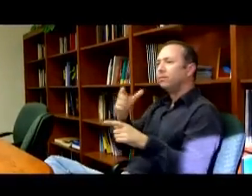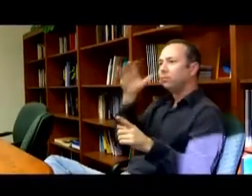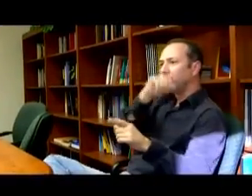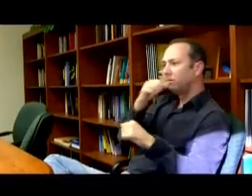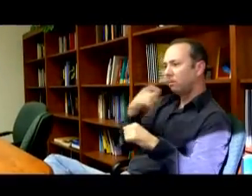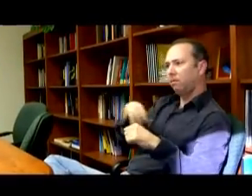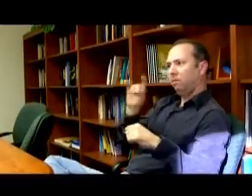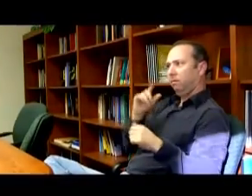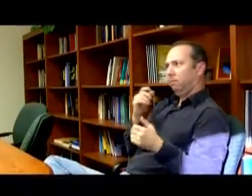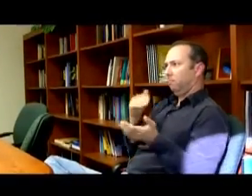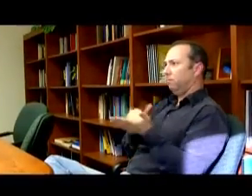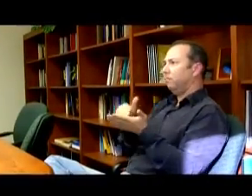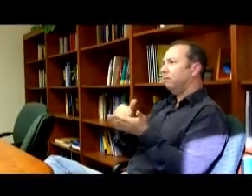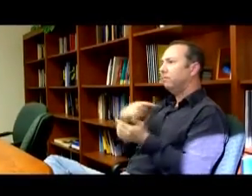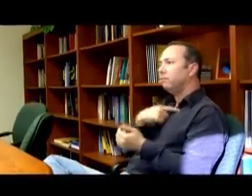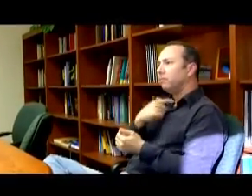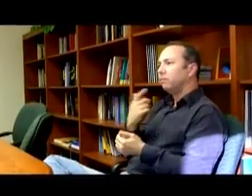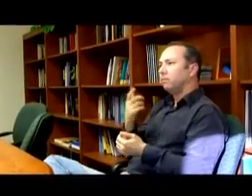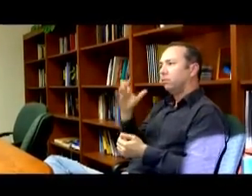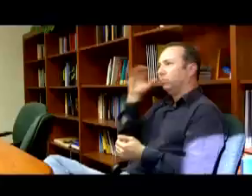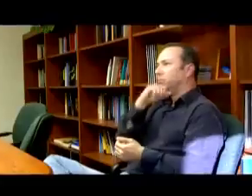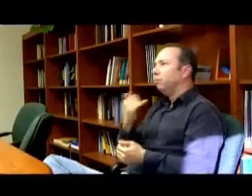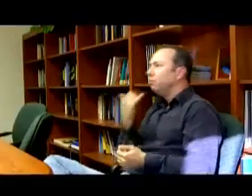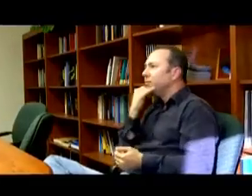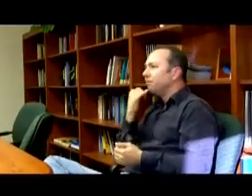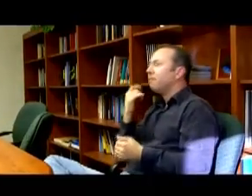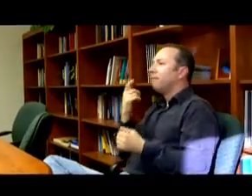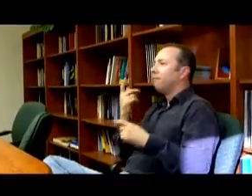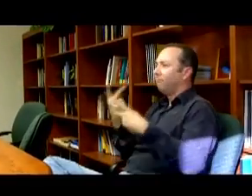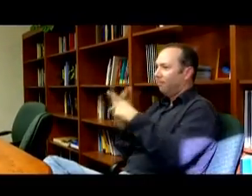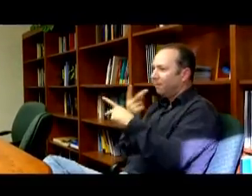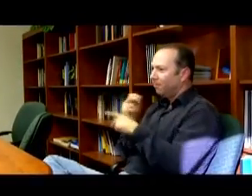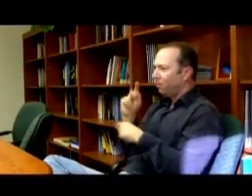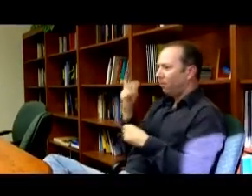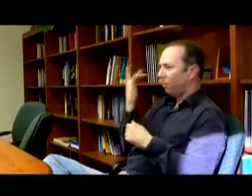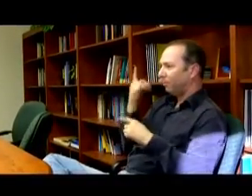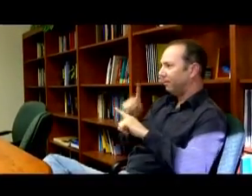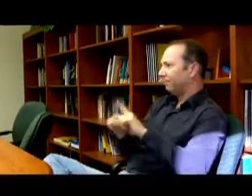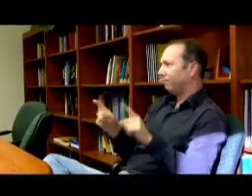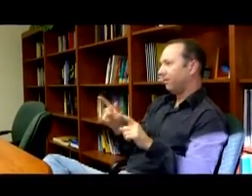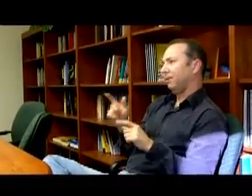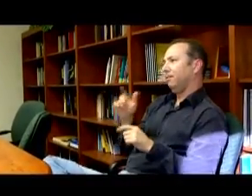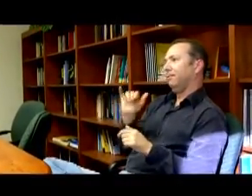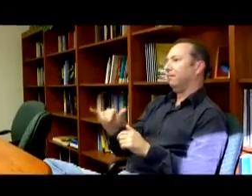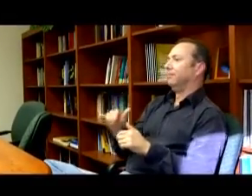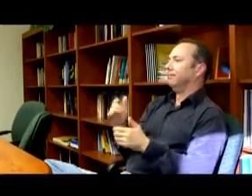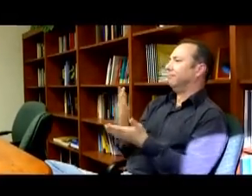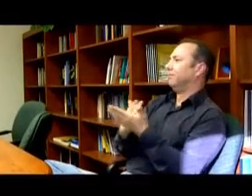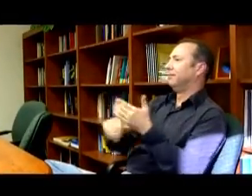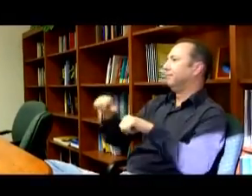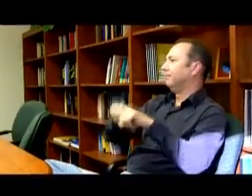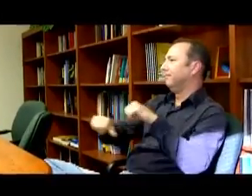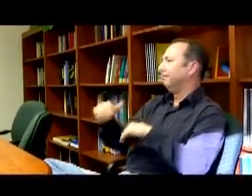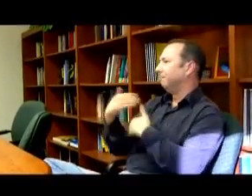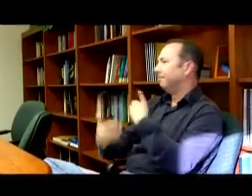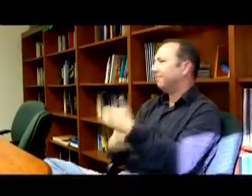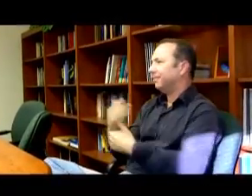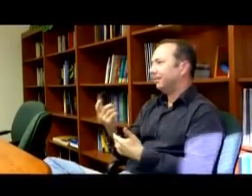the assumptions that we have in our work and our experiences. And often we might make wrong assumptions and we need to share